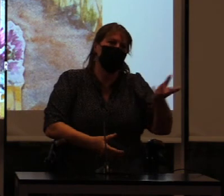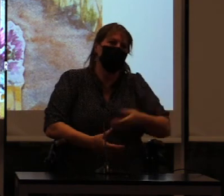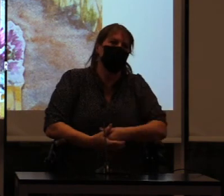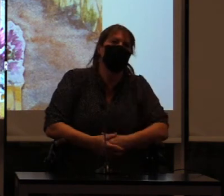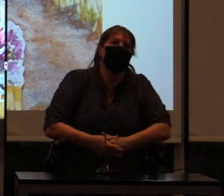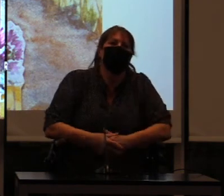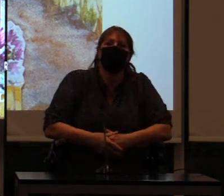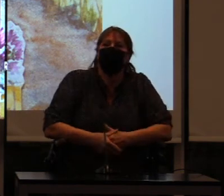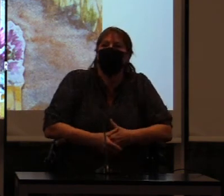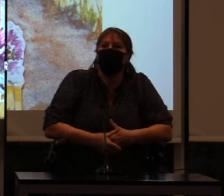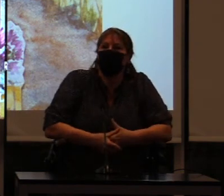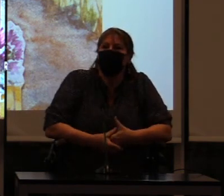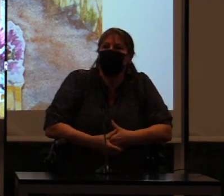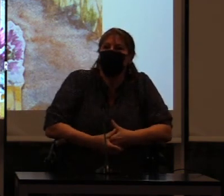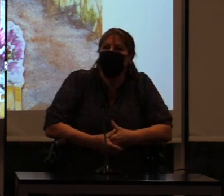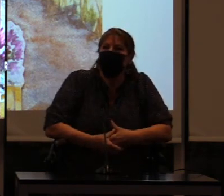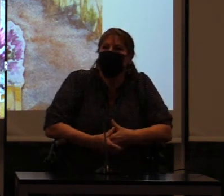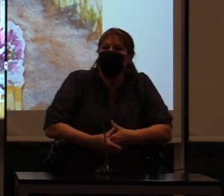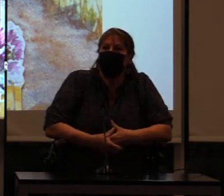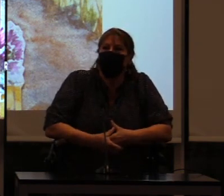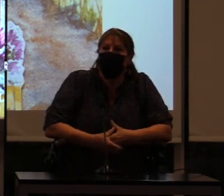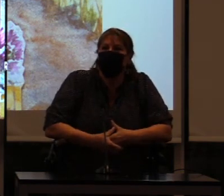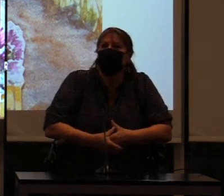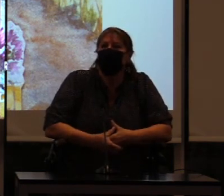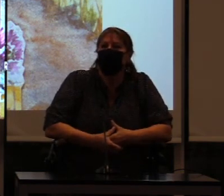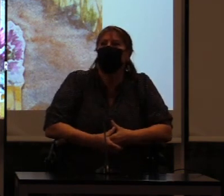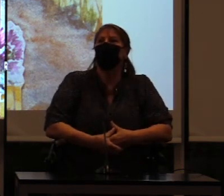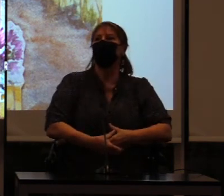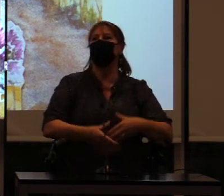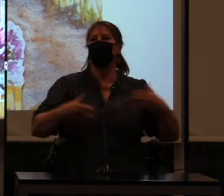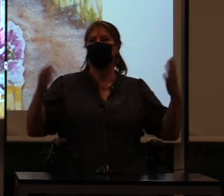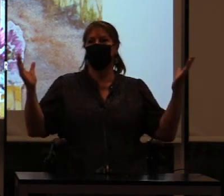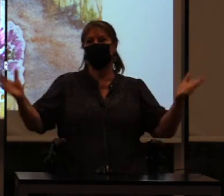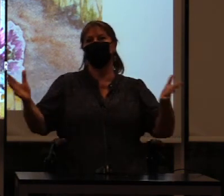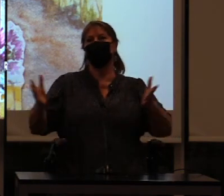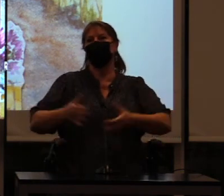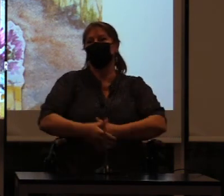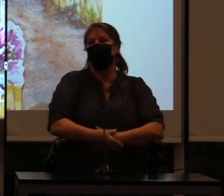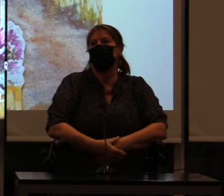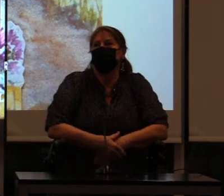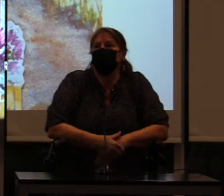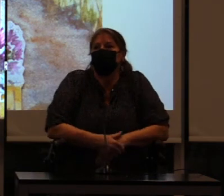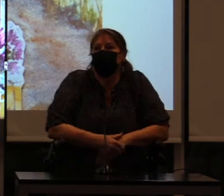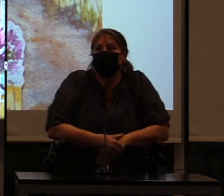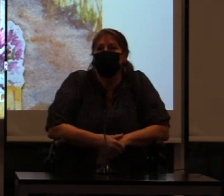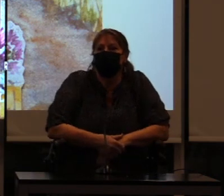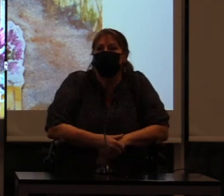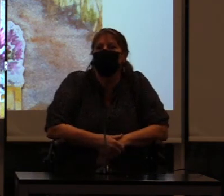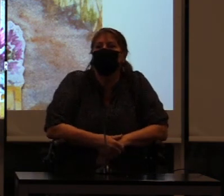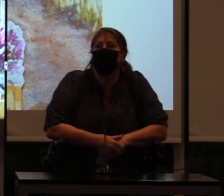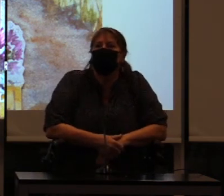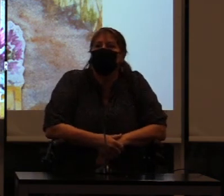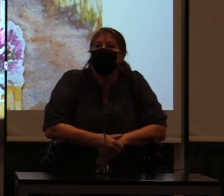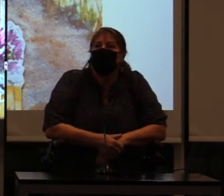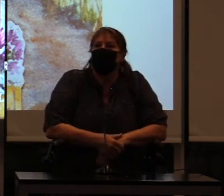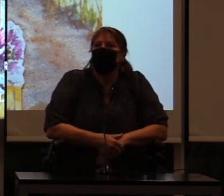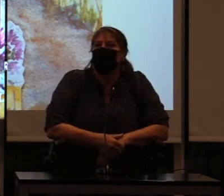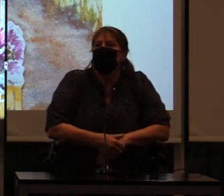she said, in the winter one, I made a point of doing skating at City Hall, where it's recognizably Berry City Hall,